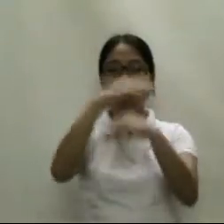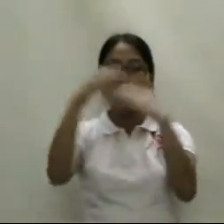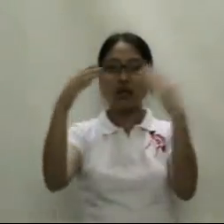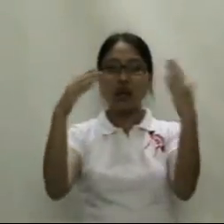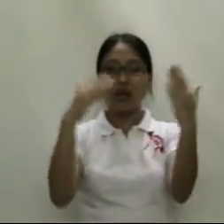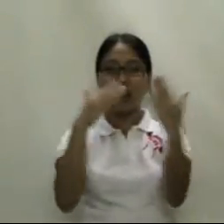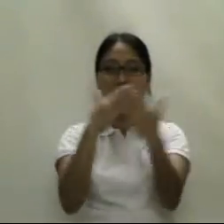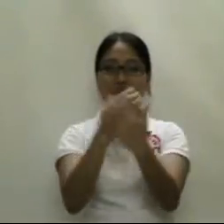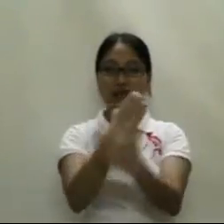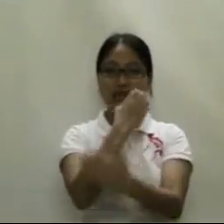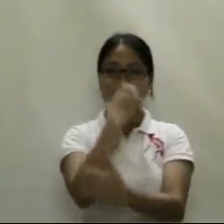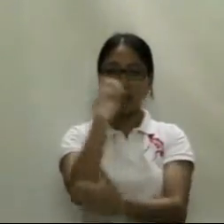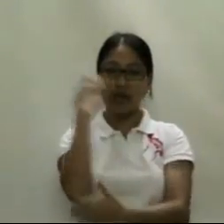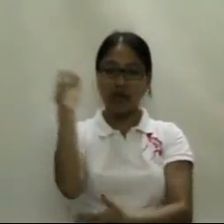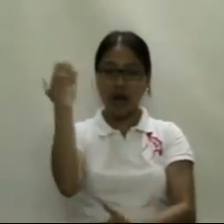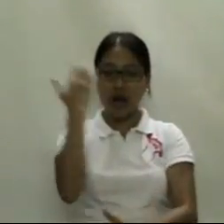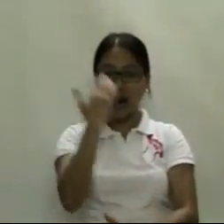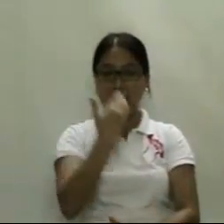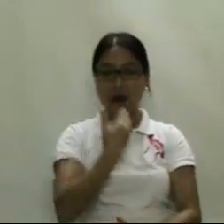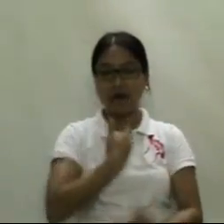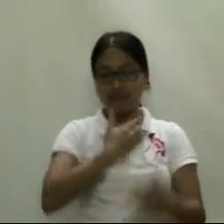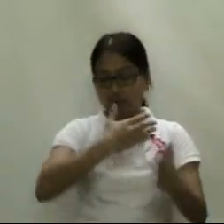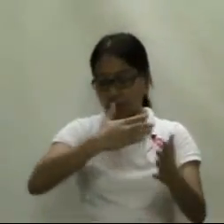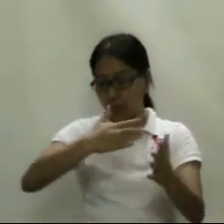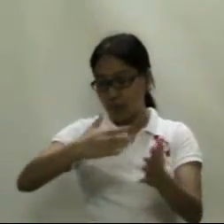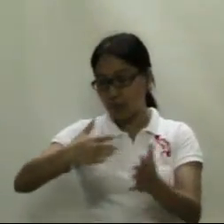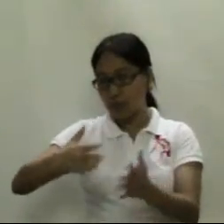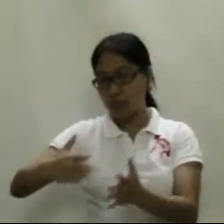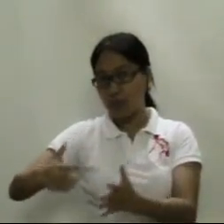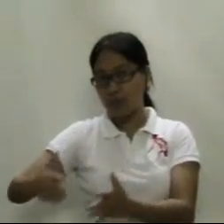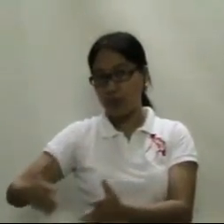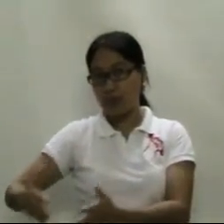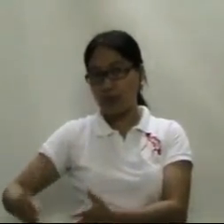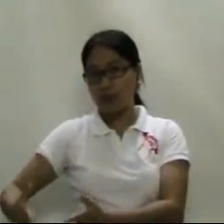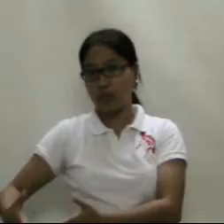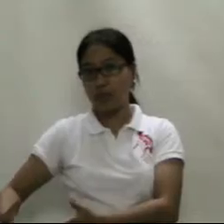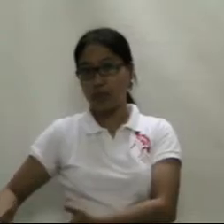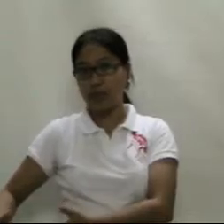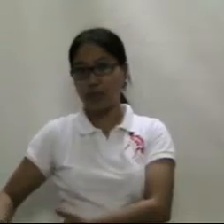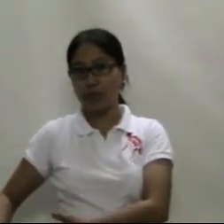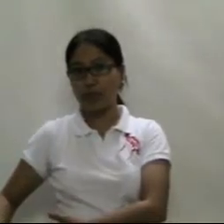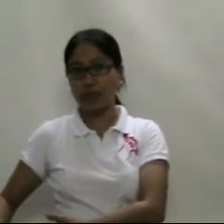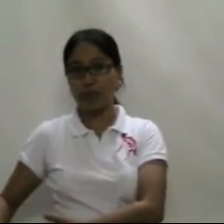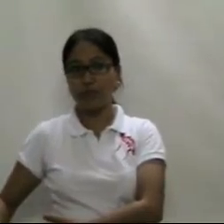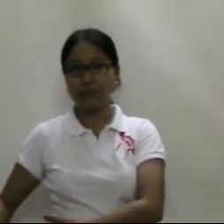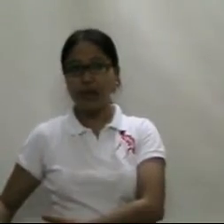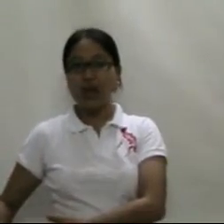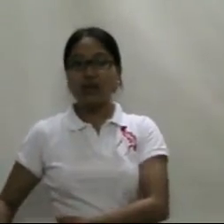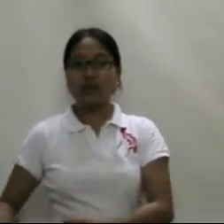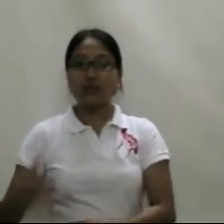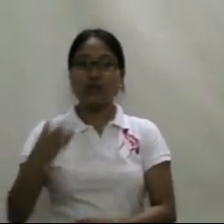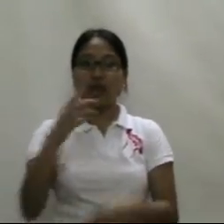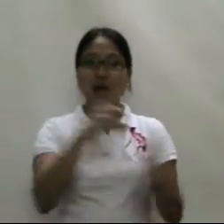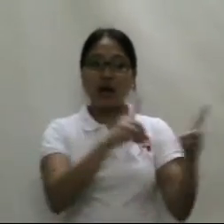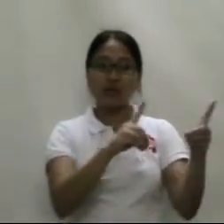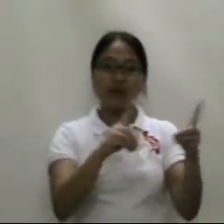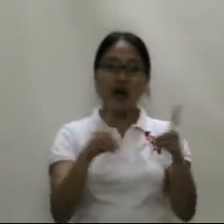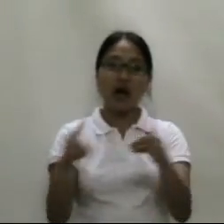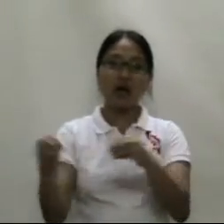meet. My on my